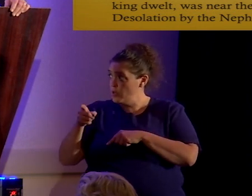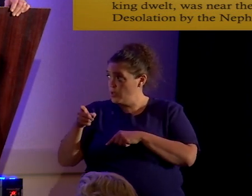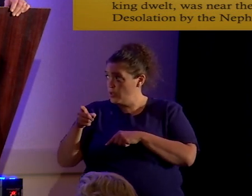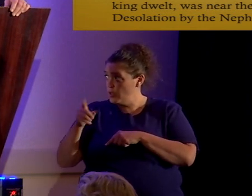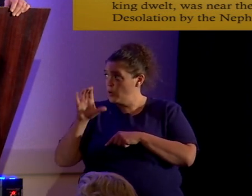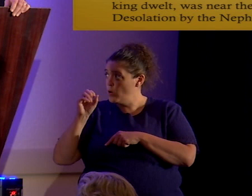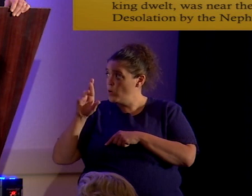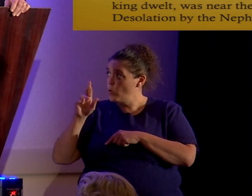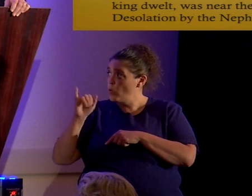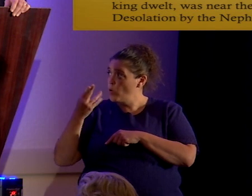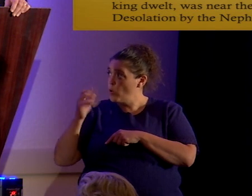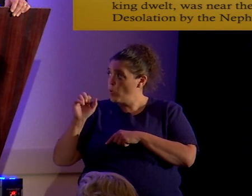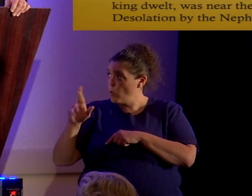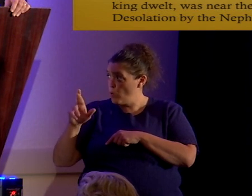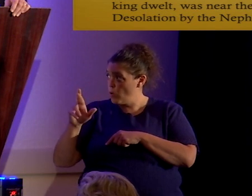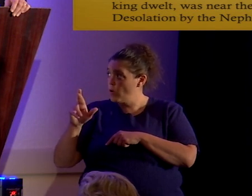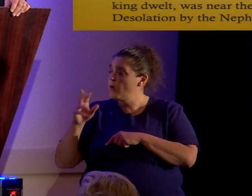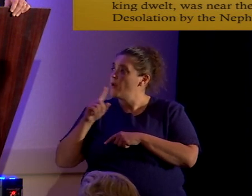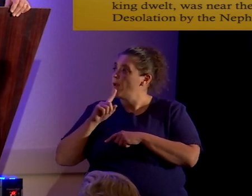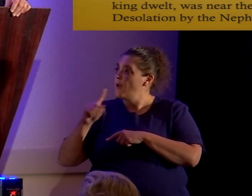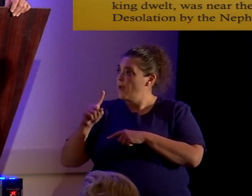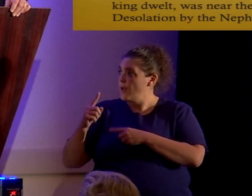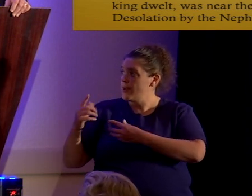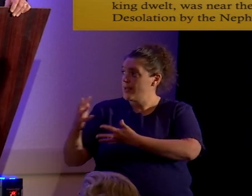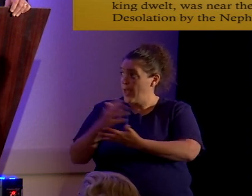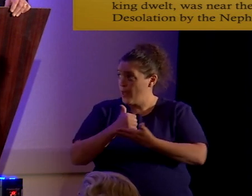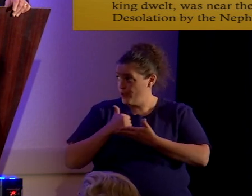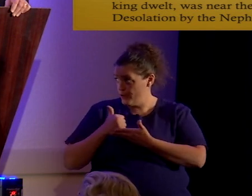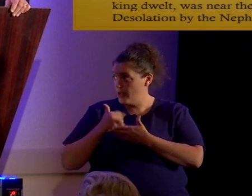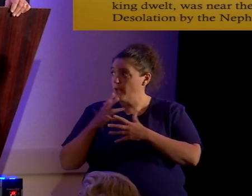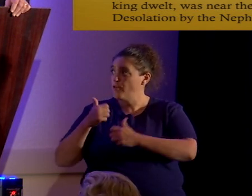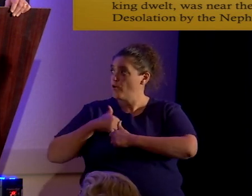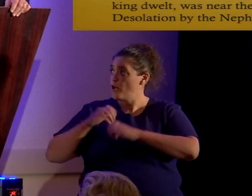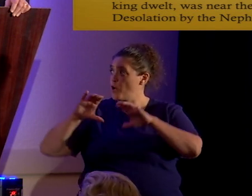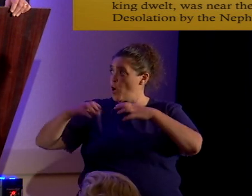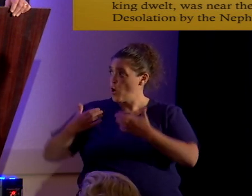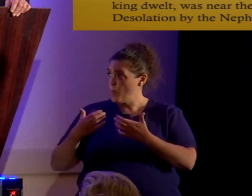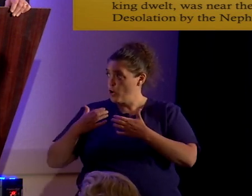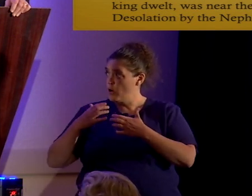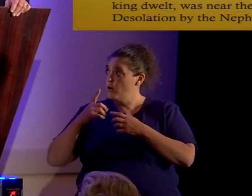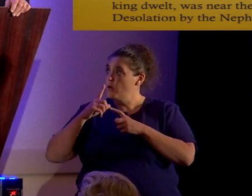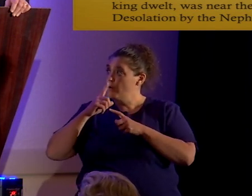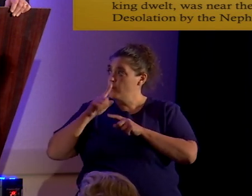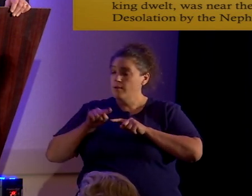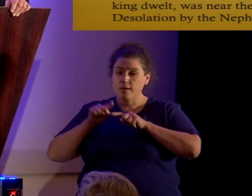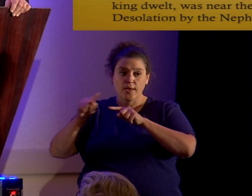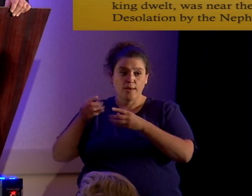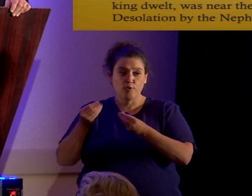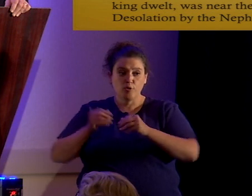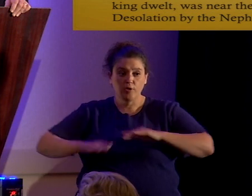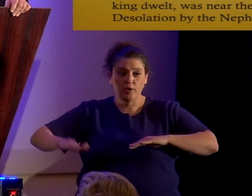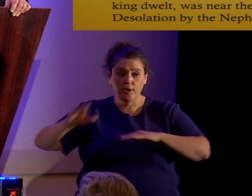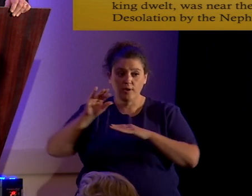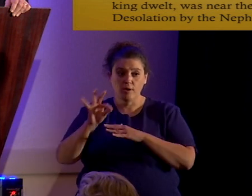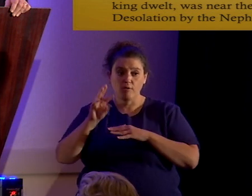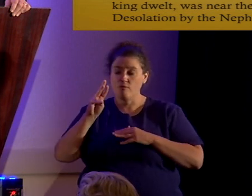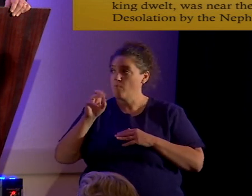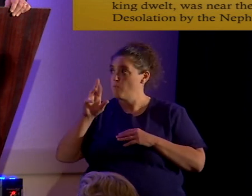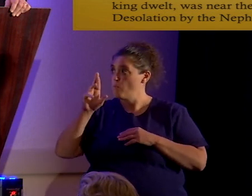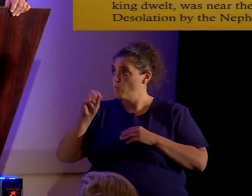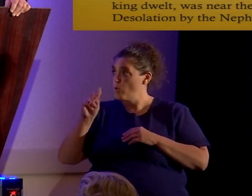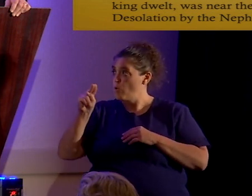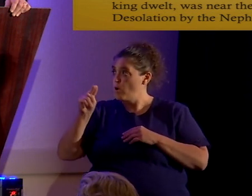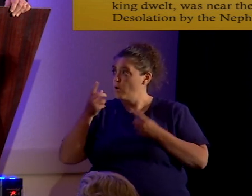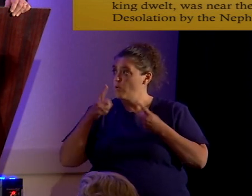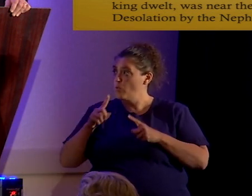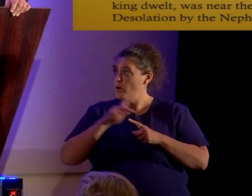wicked Corihor, had gathered together an army, he came up onto the land of Moron, where the